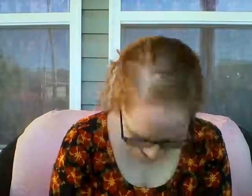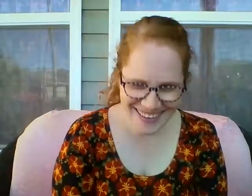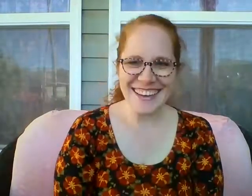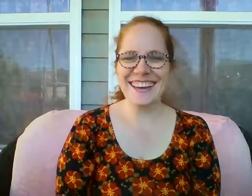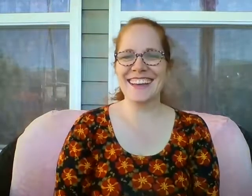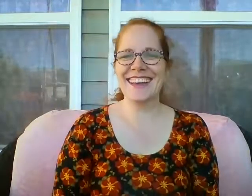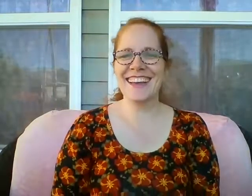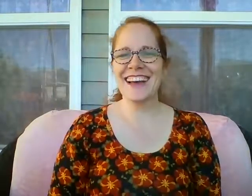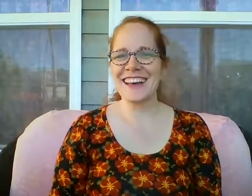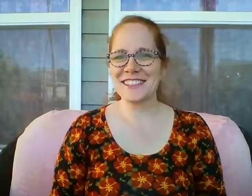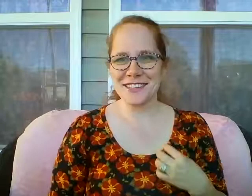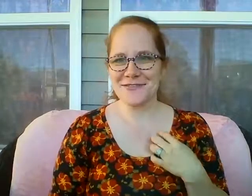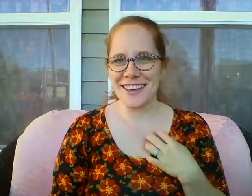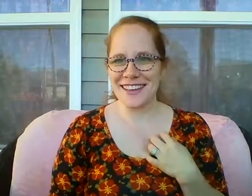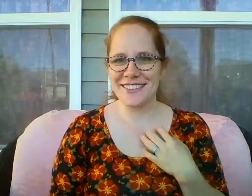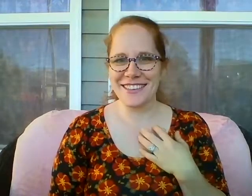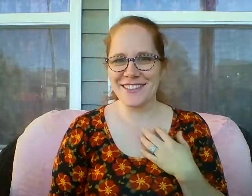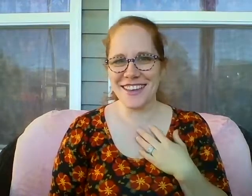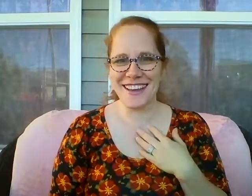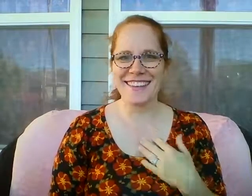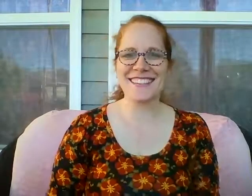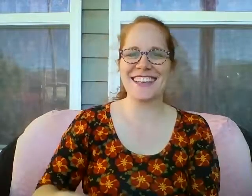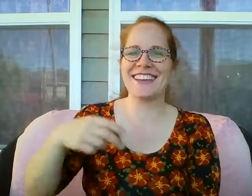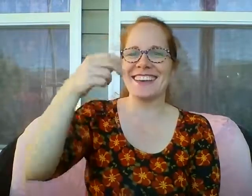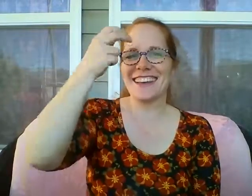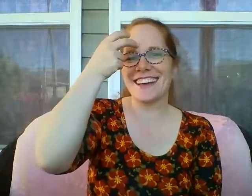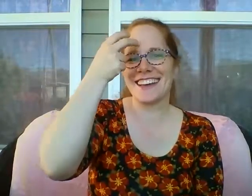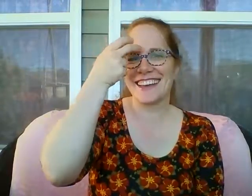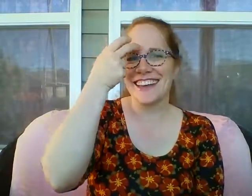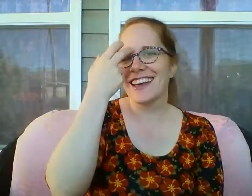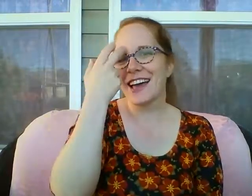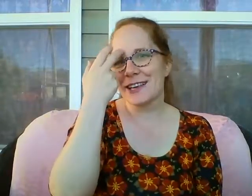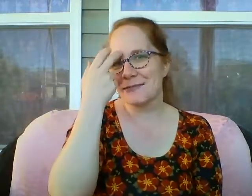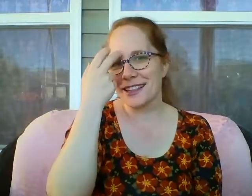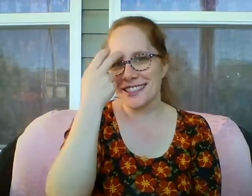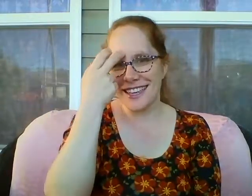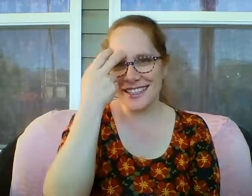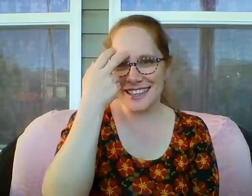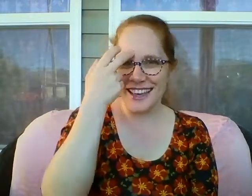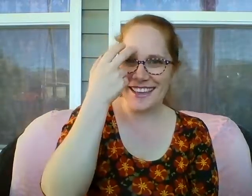The ice cream man even knows my house. I apologize, you guys.